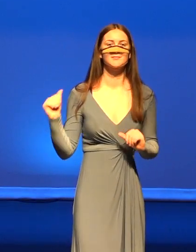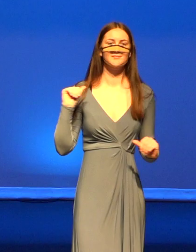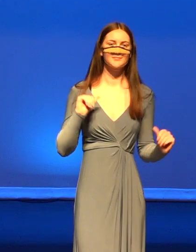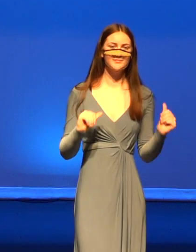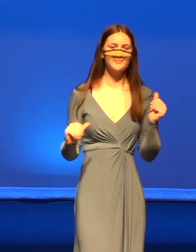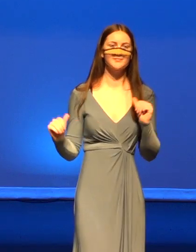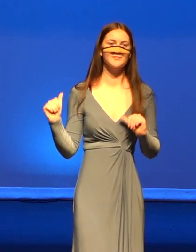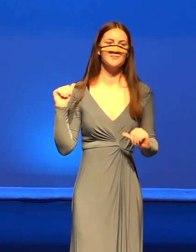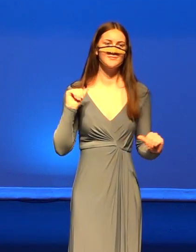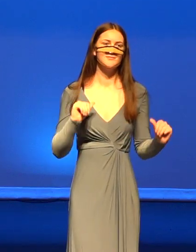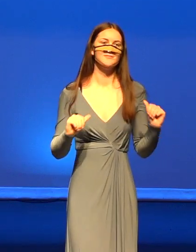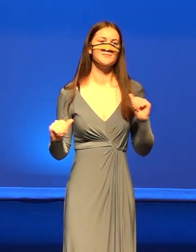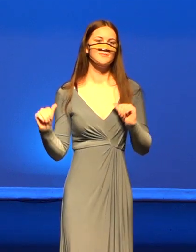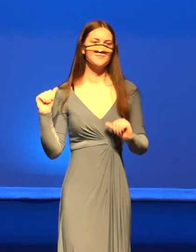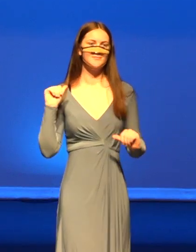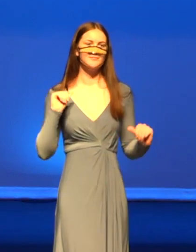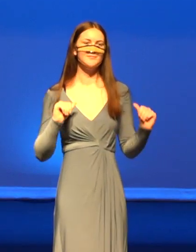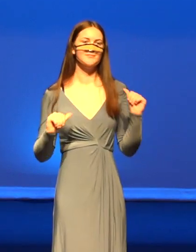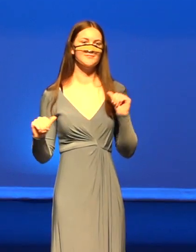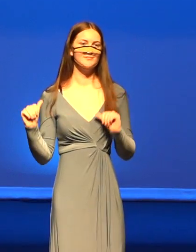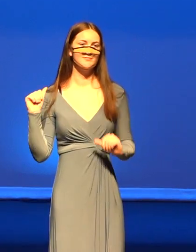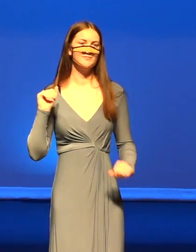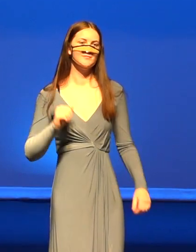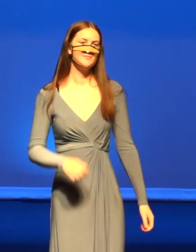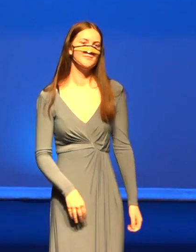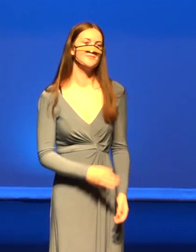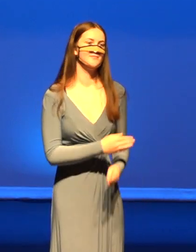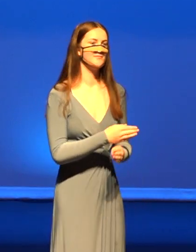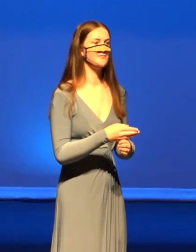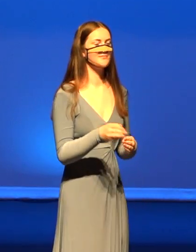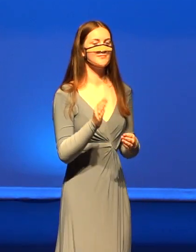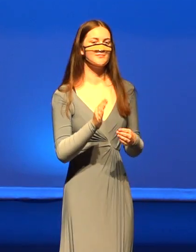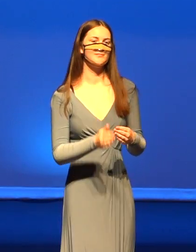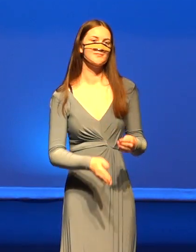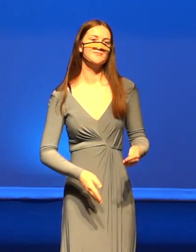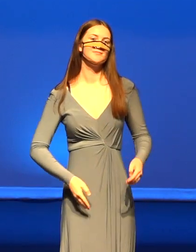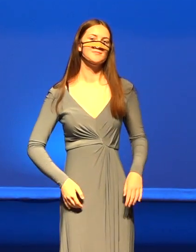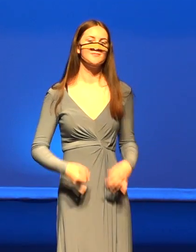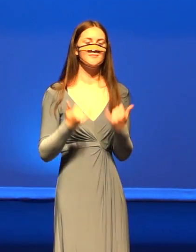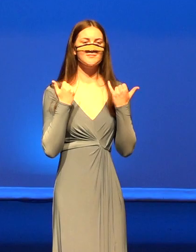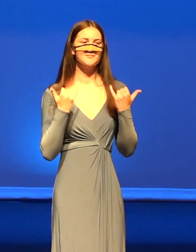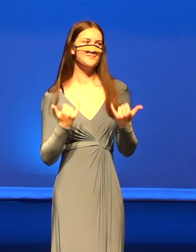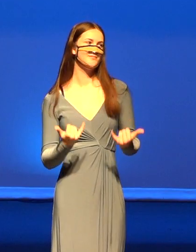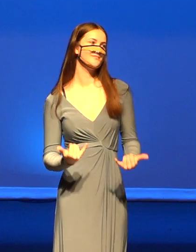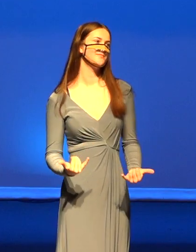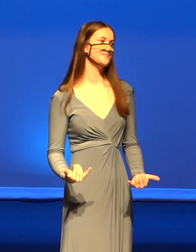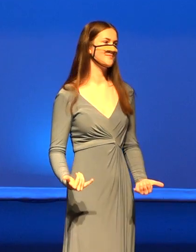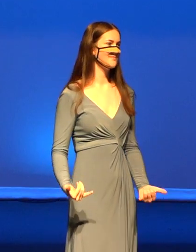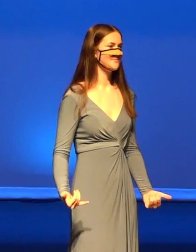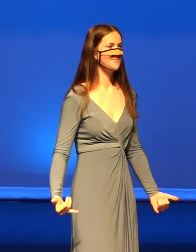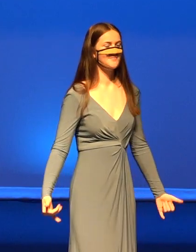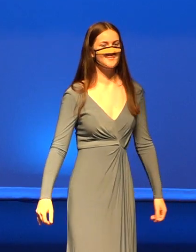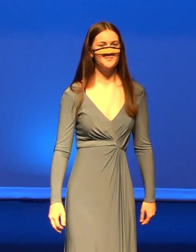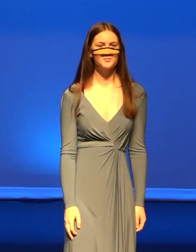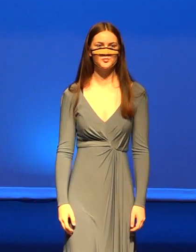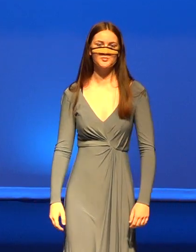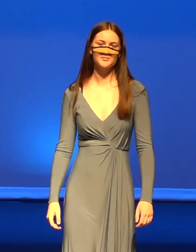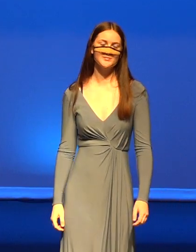Very entertaining. But it's over now. It's